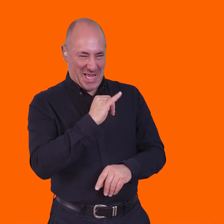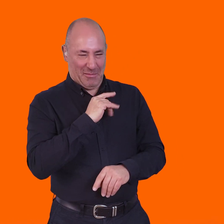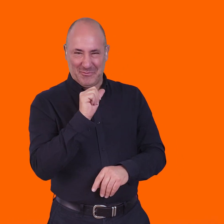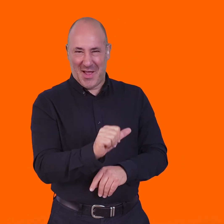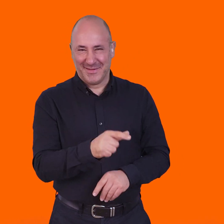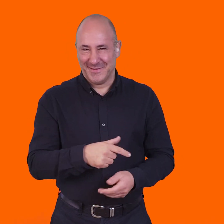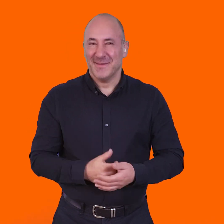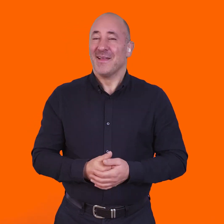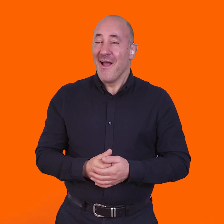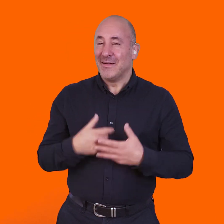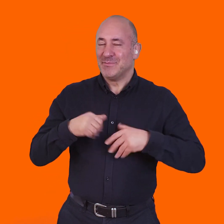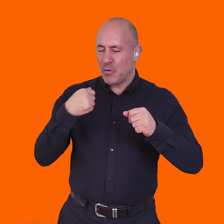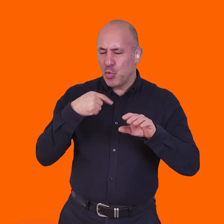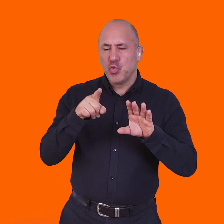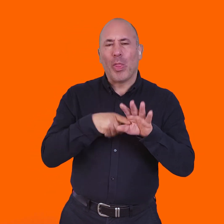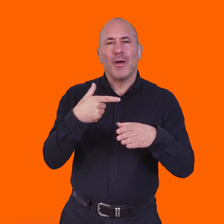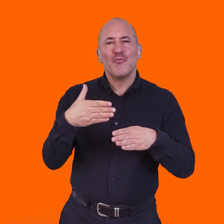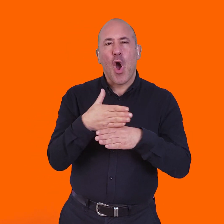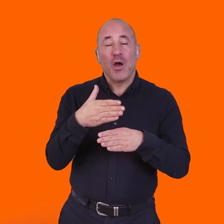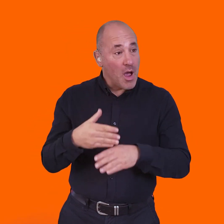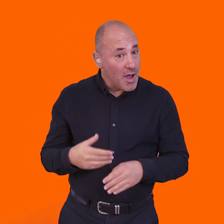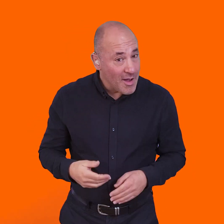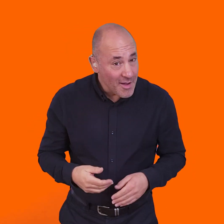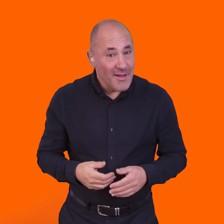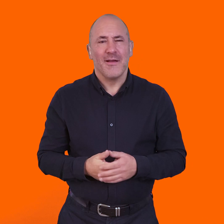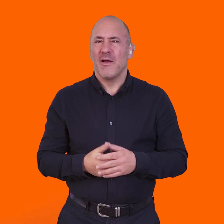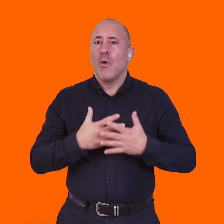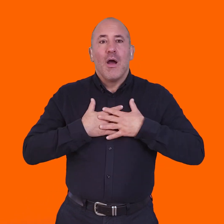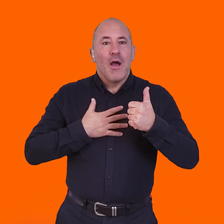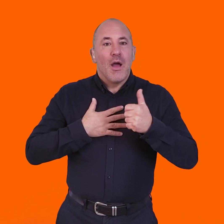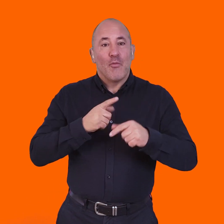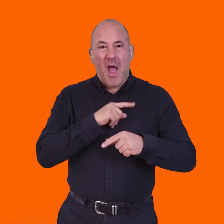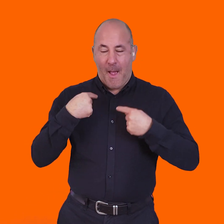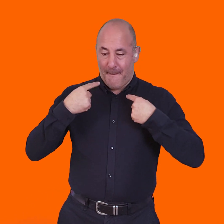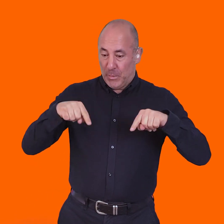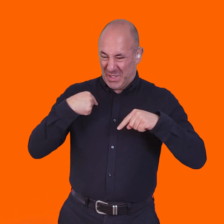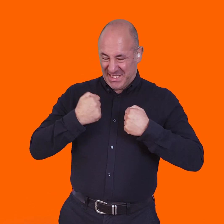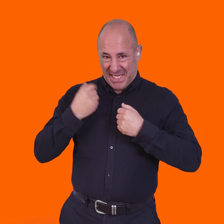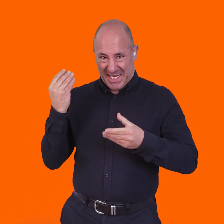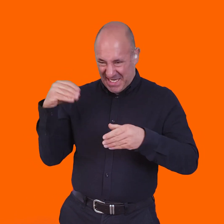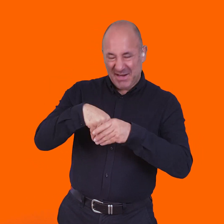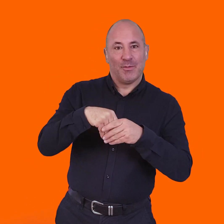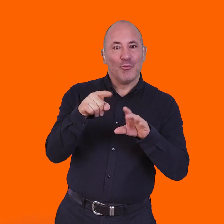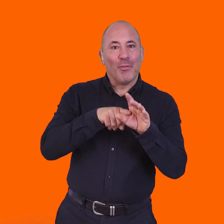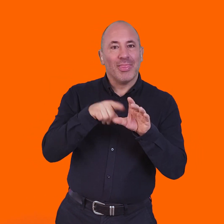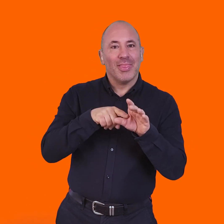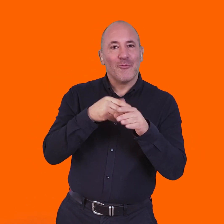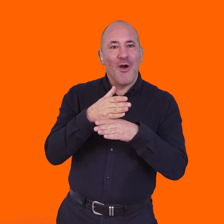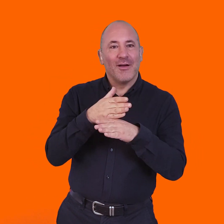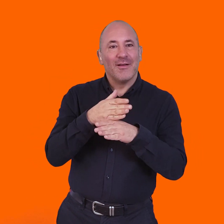familiar, John. Yeah, well, I was a youth worker. Oh, wow. And I really loved it because I was able to bring music into